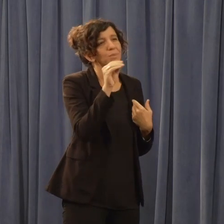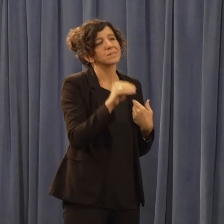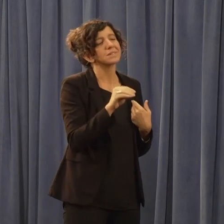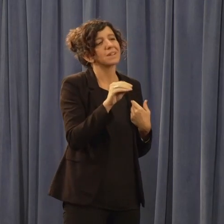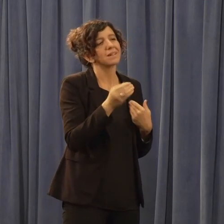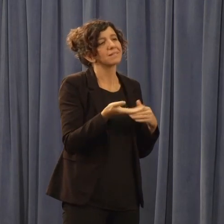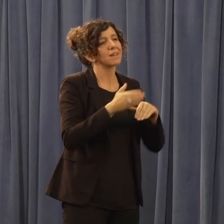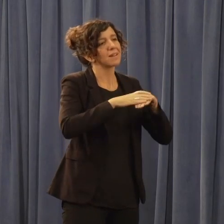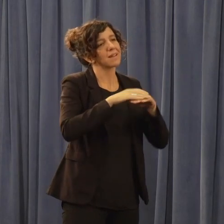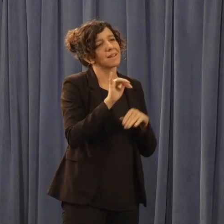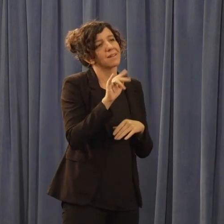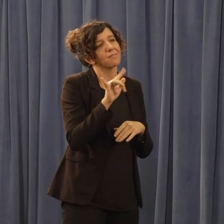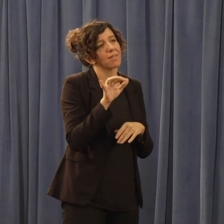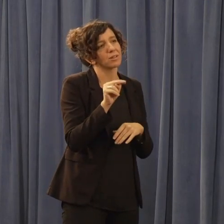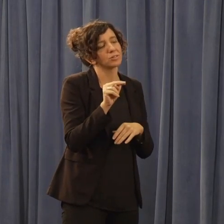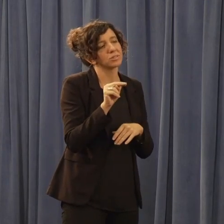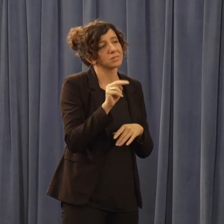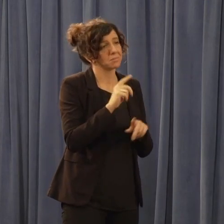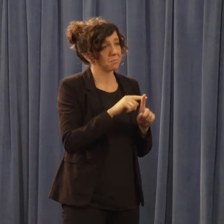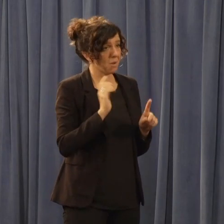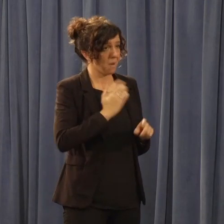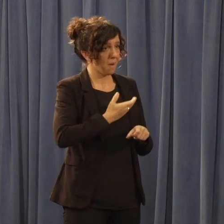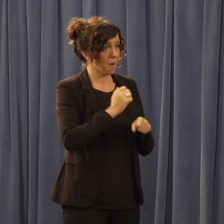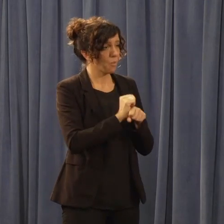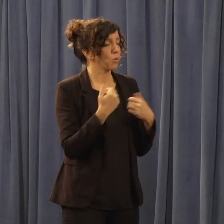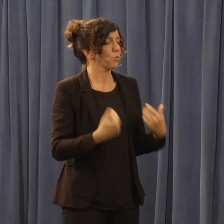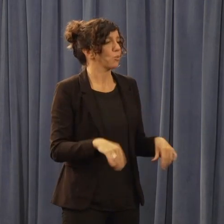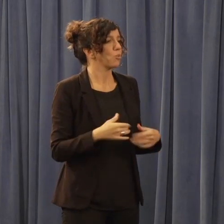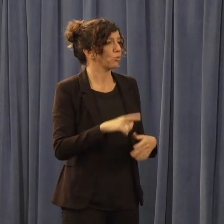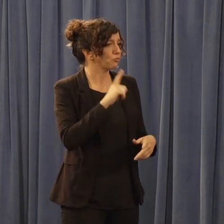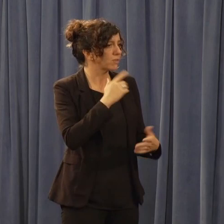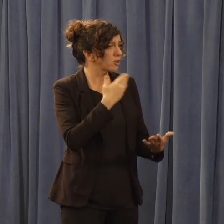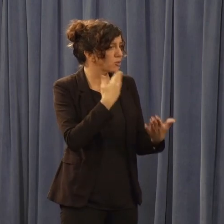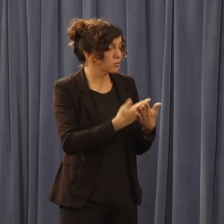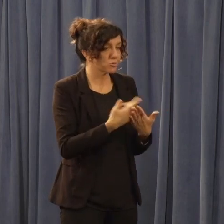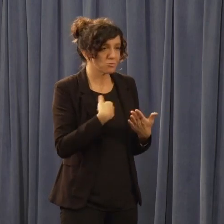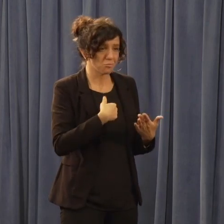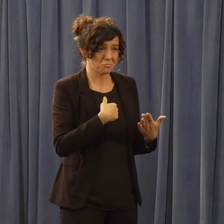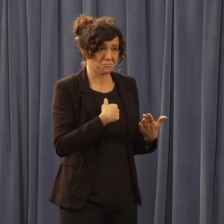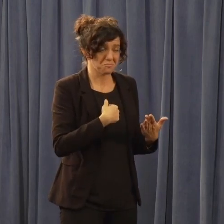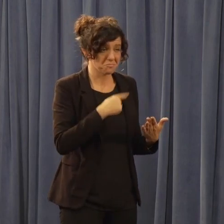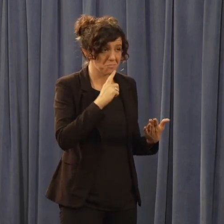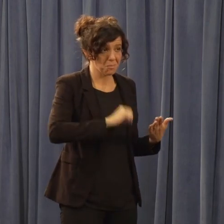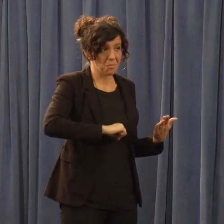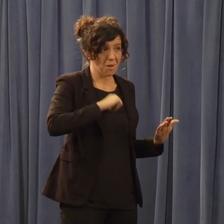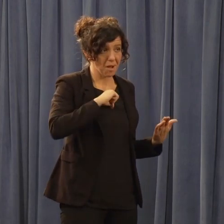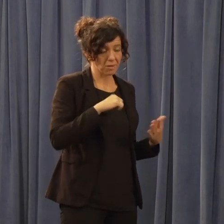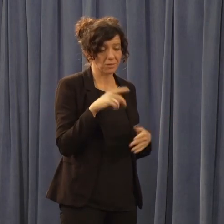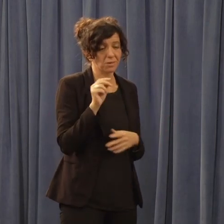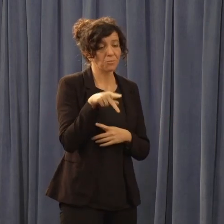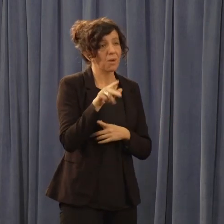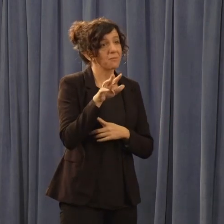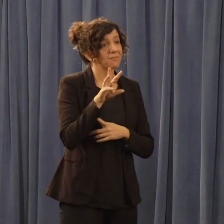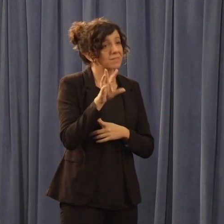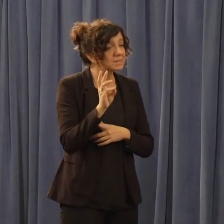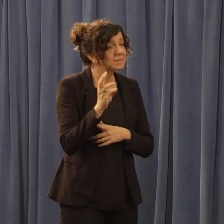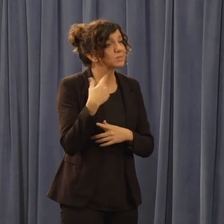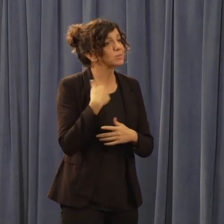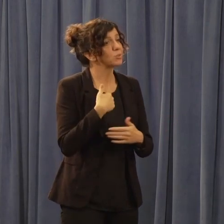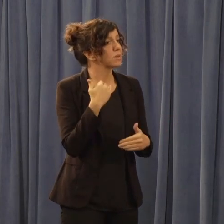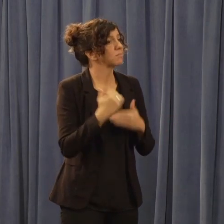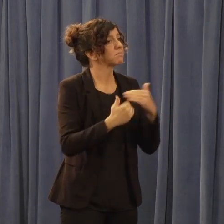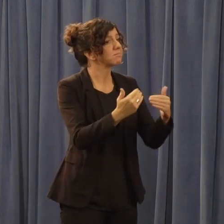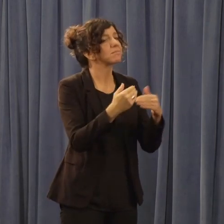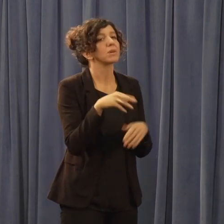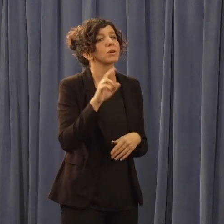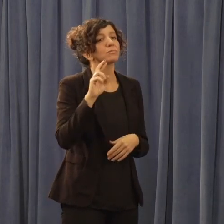Peter Lee does. I'm really proud of their work. I'm proud of the work of this state. We made progress on Prop 56. We made progress on prescription drugs. I'm going to